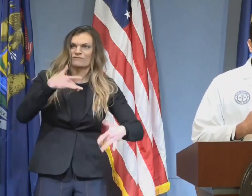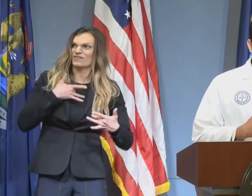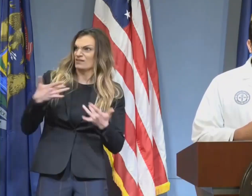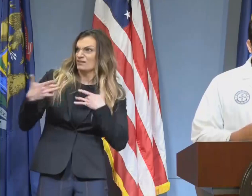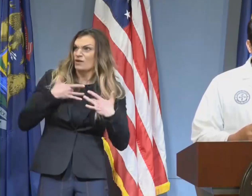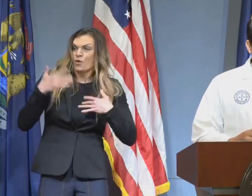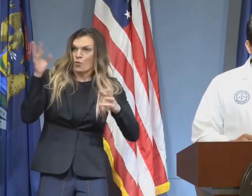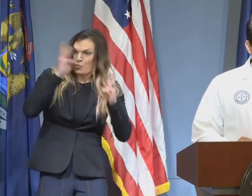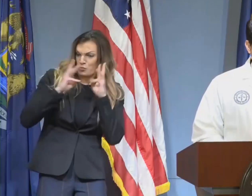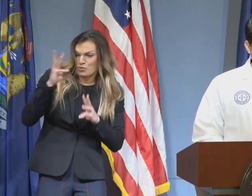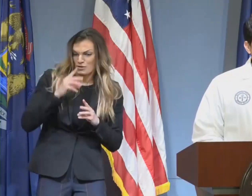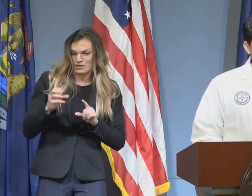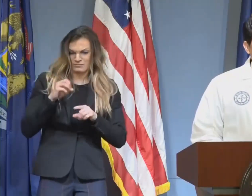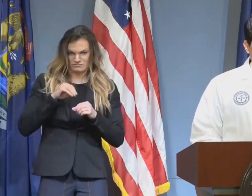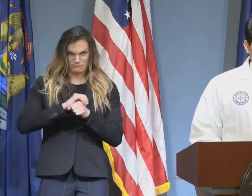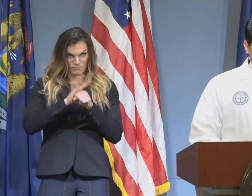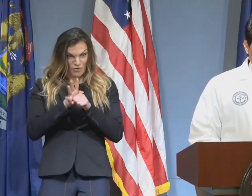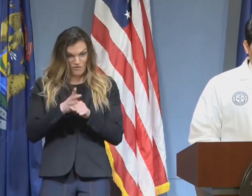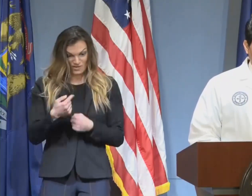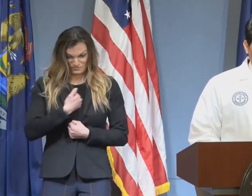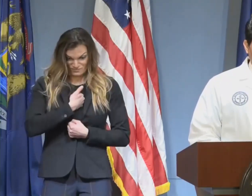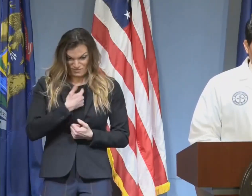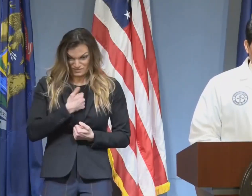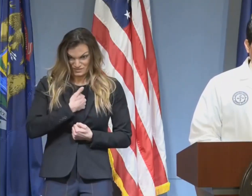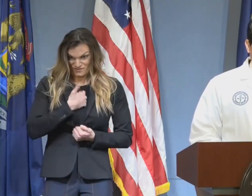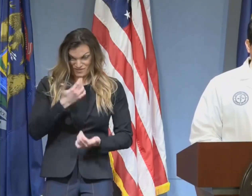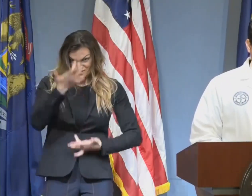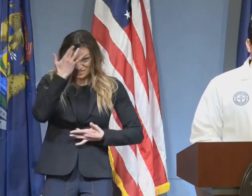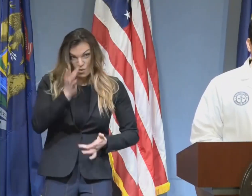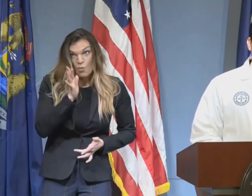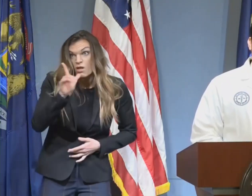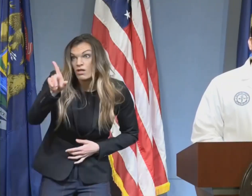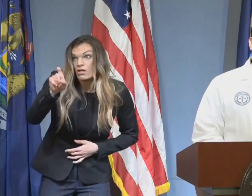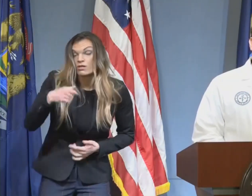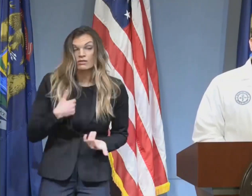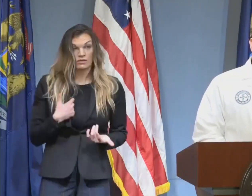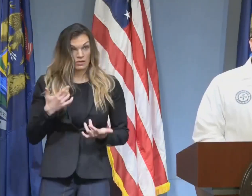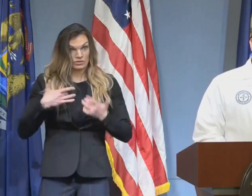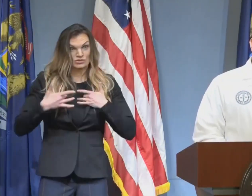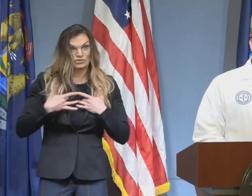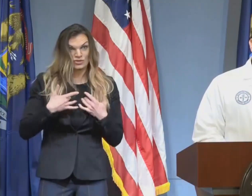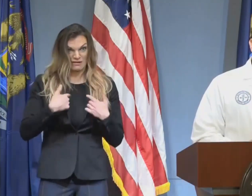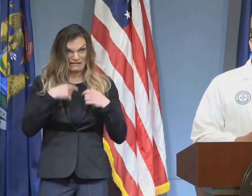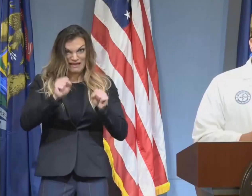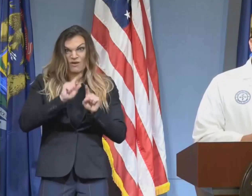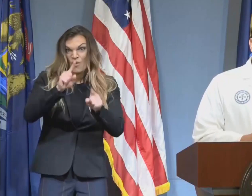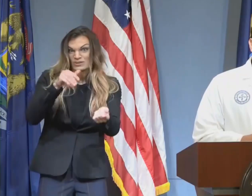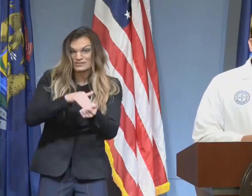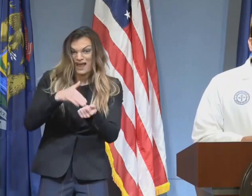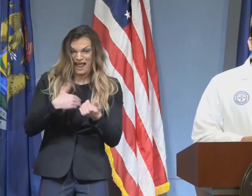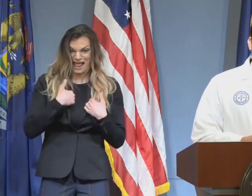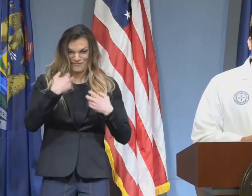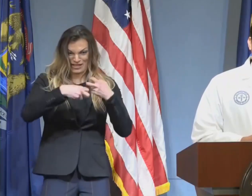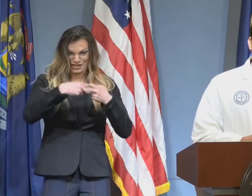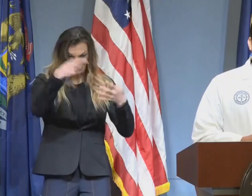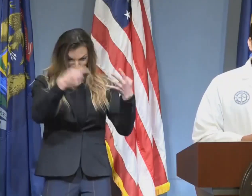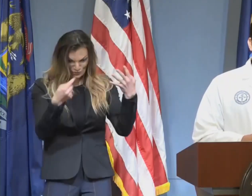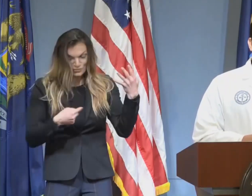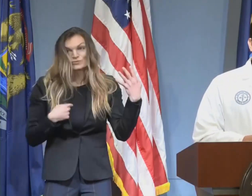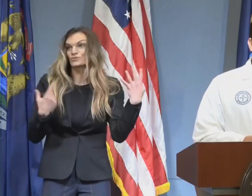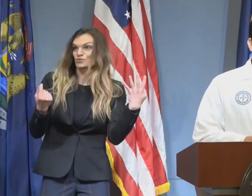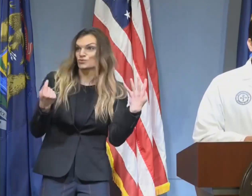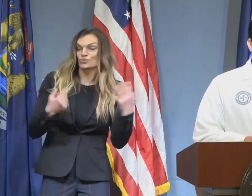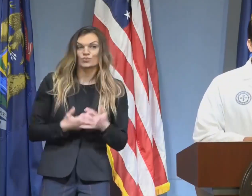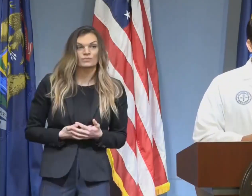them. They are also worried about their safety in getting routine care. To those in Michigan needing medical care, my